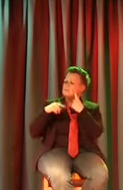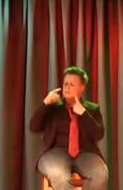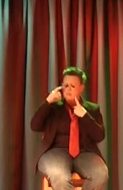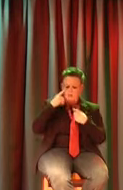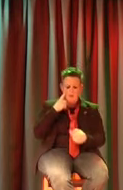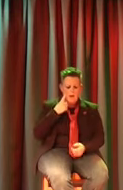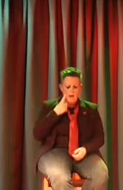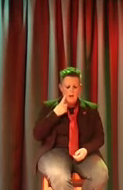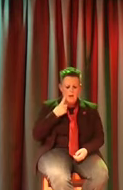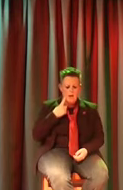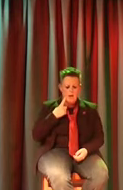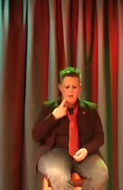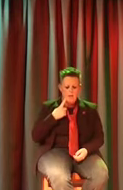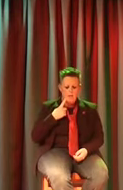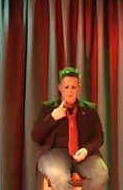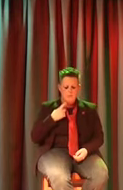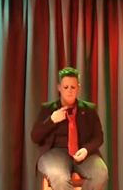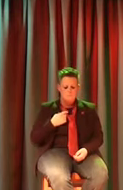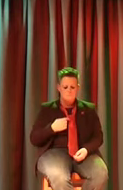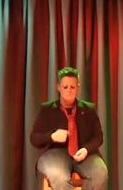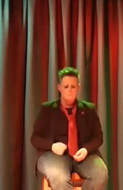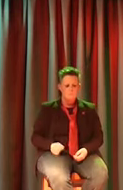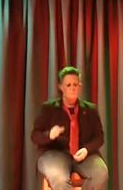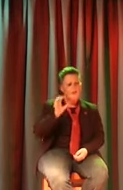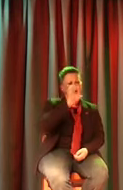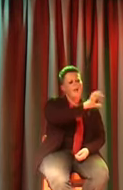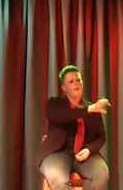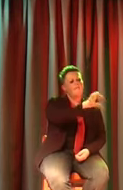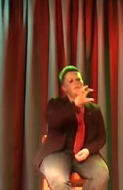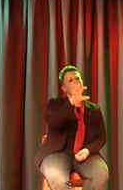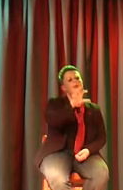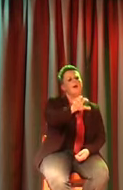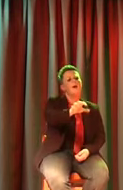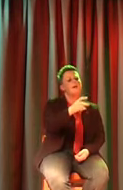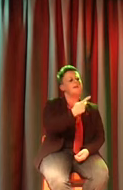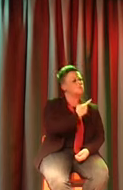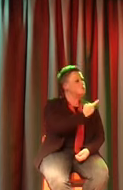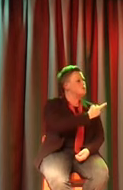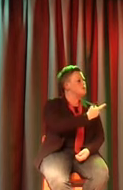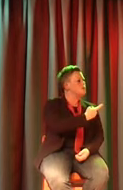to cry, every place we